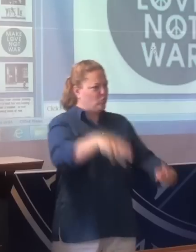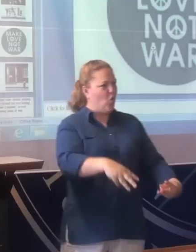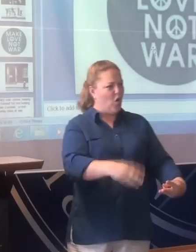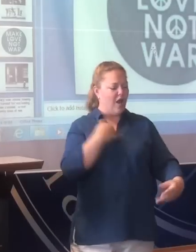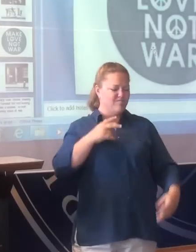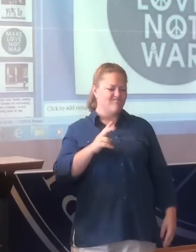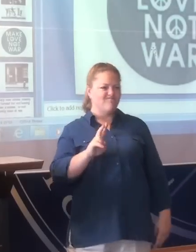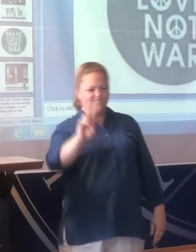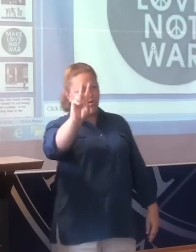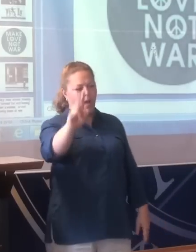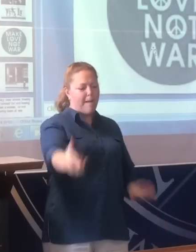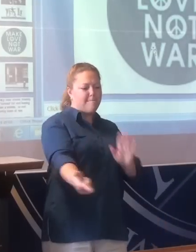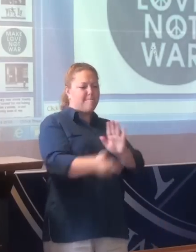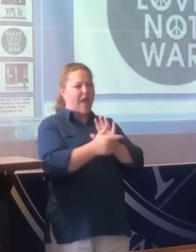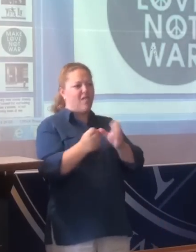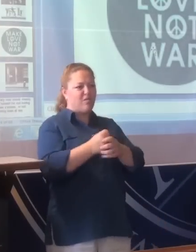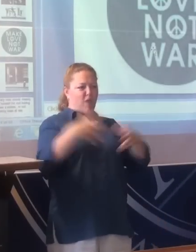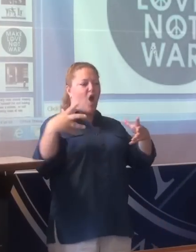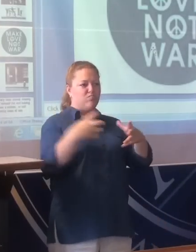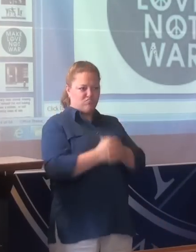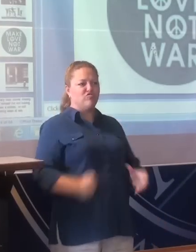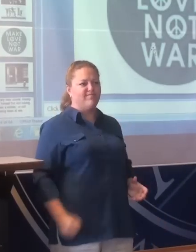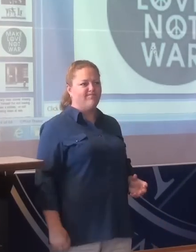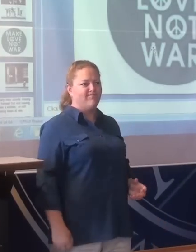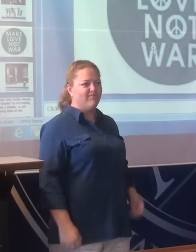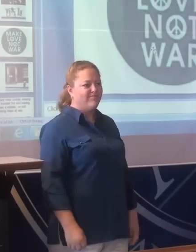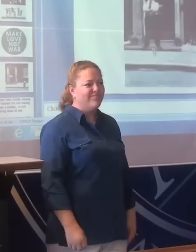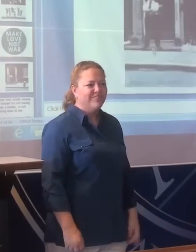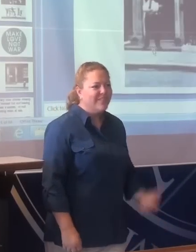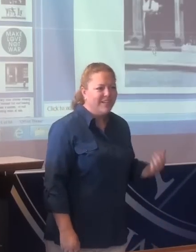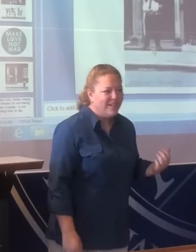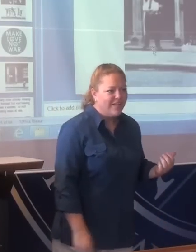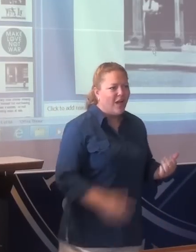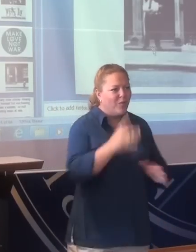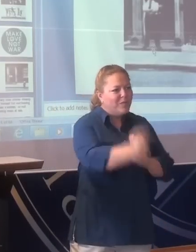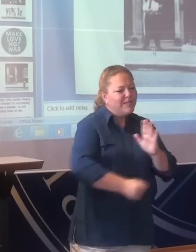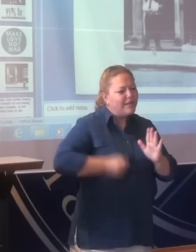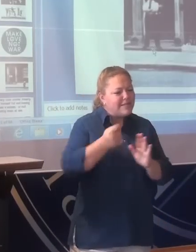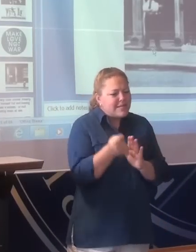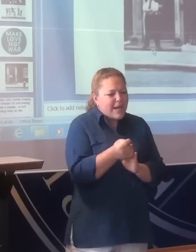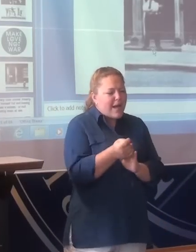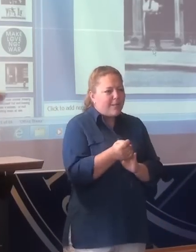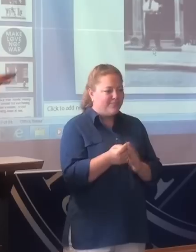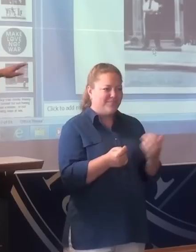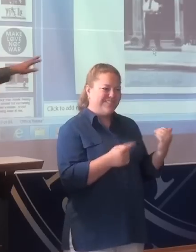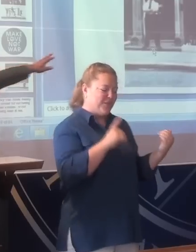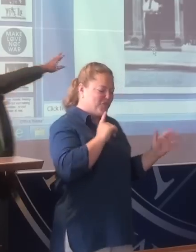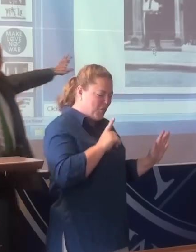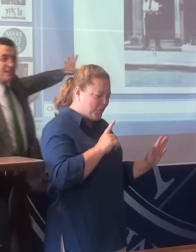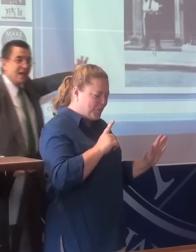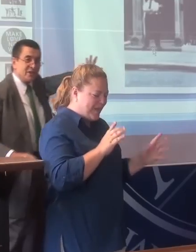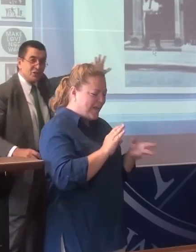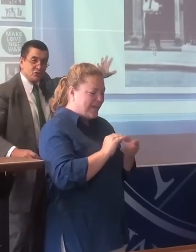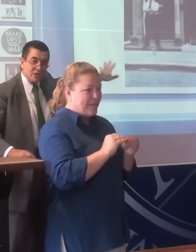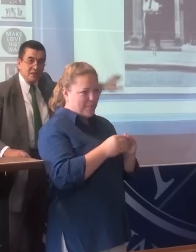emblem saying, ban the bomb, stuck in the middle of it. It was an age when, and this is, of course, number